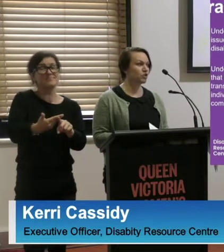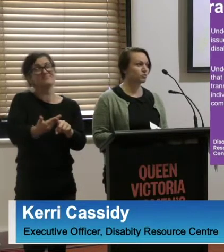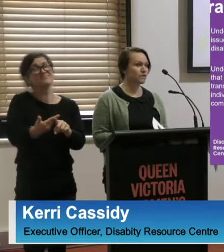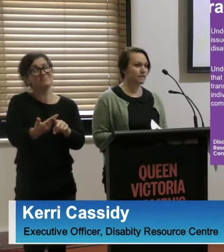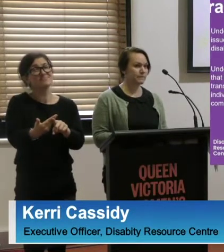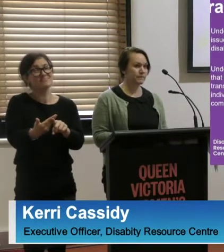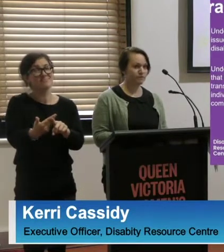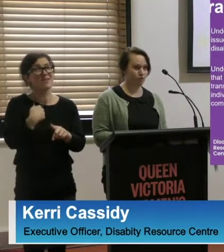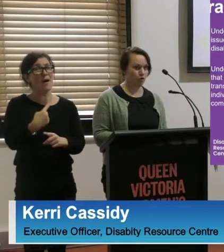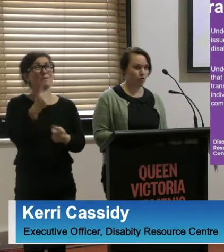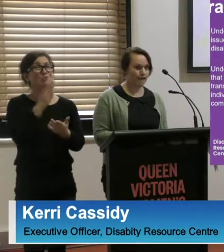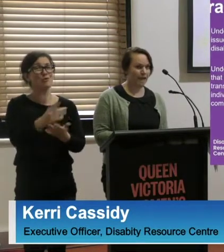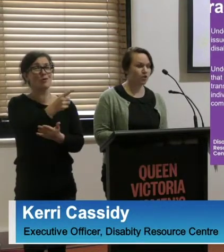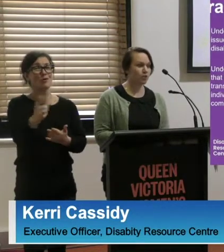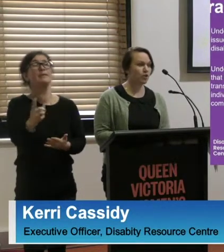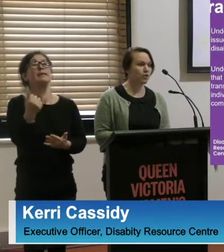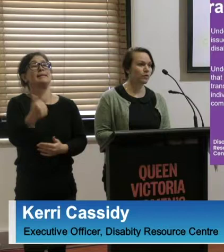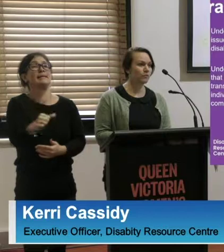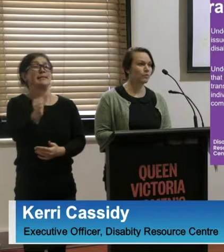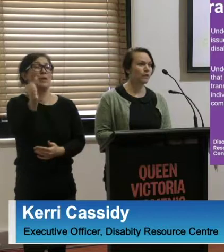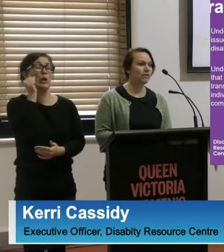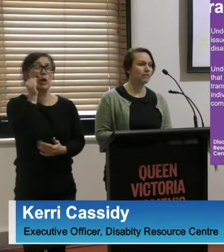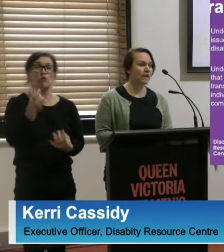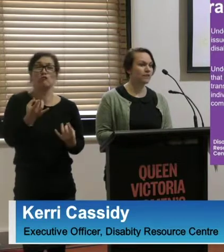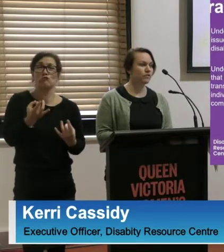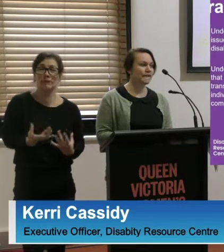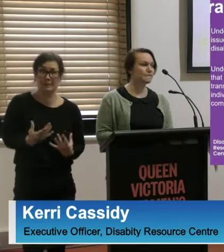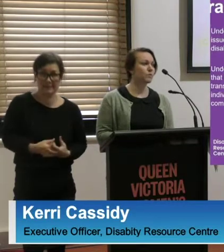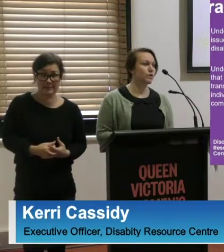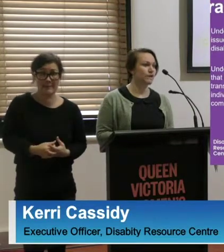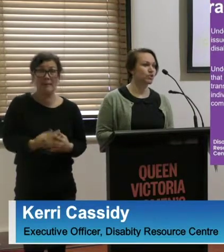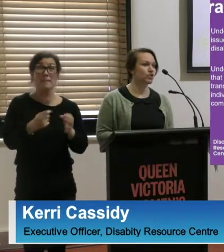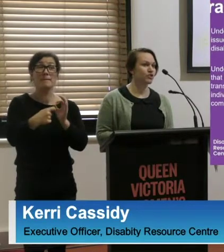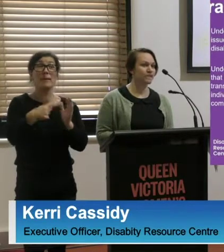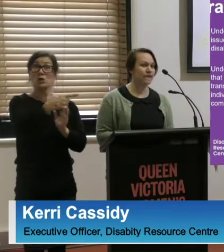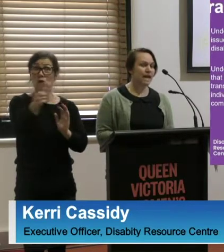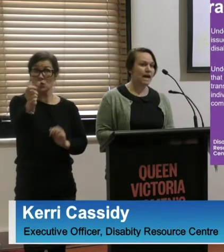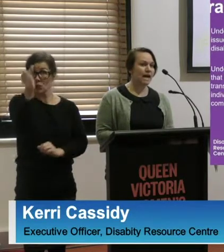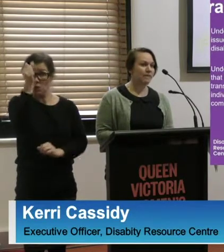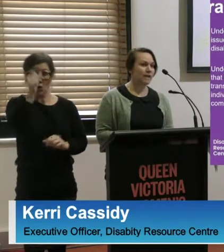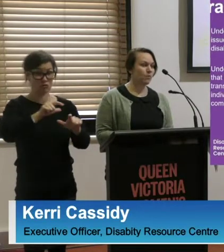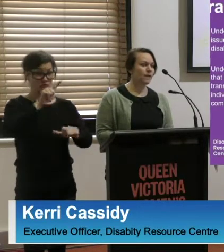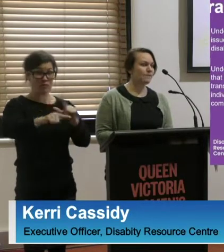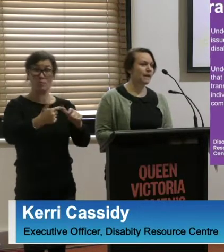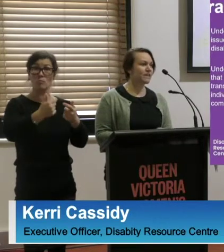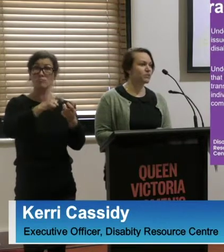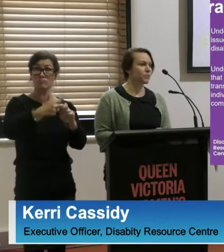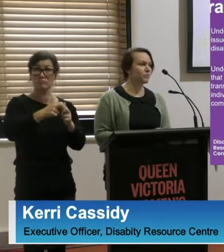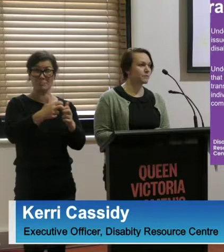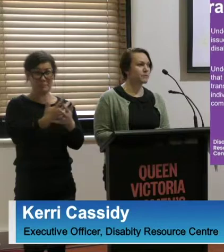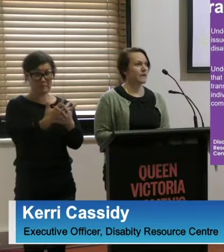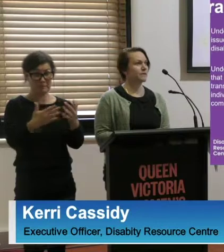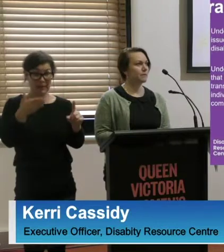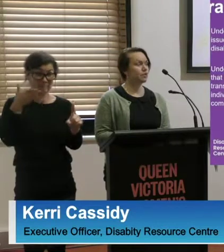doubt numerous times before. And you would know full well that transport issues are one of the major